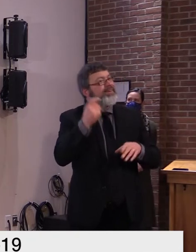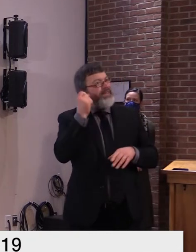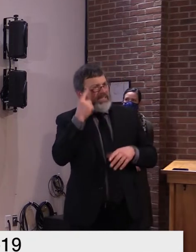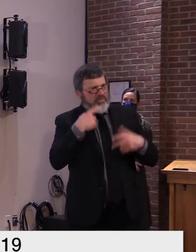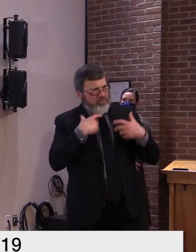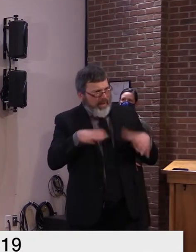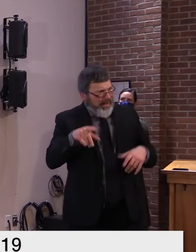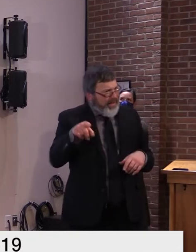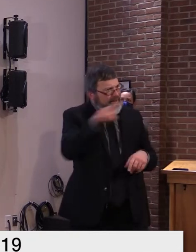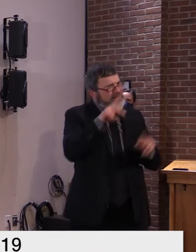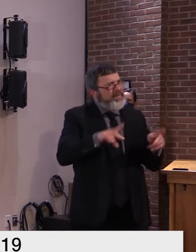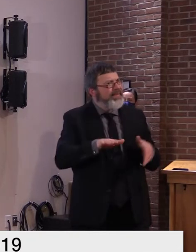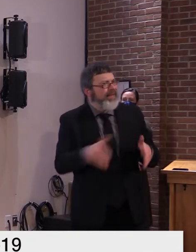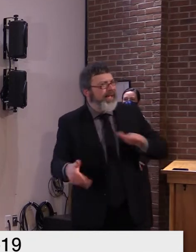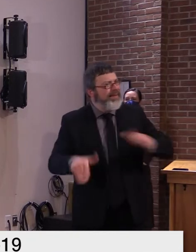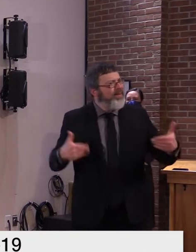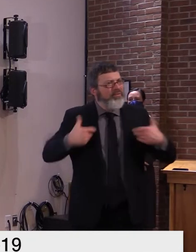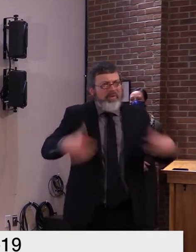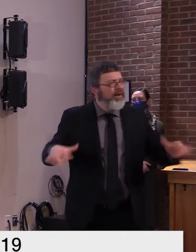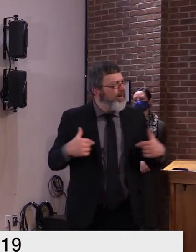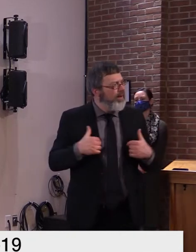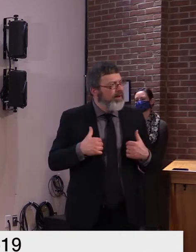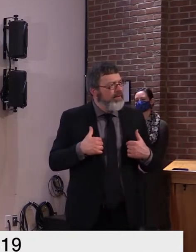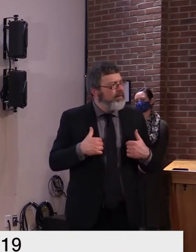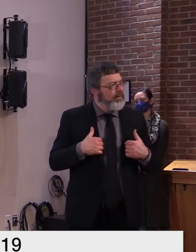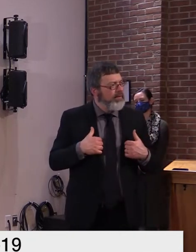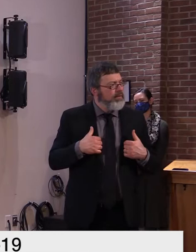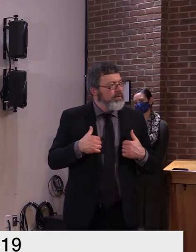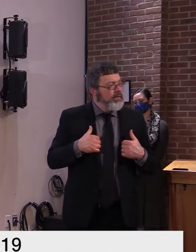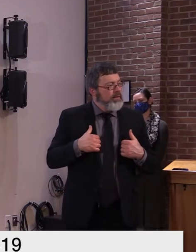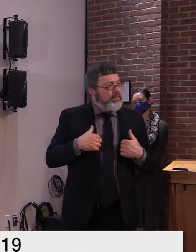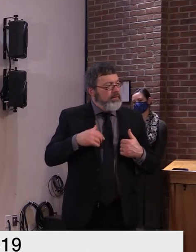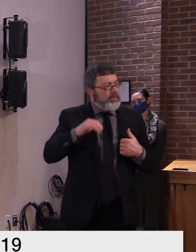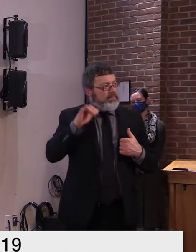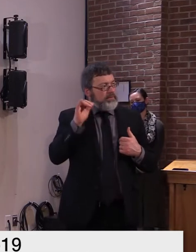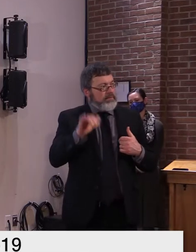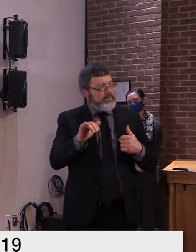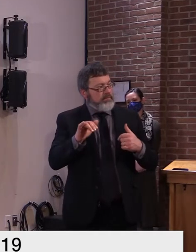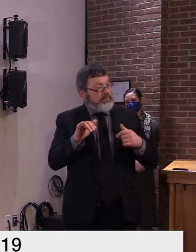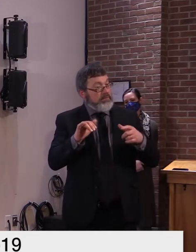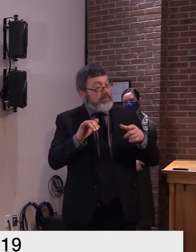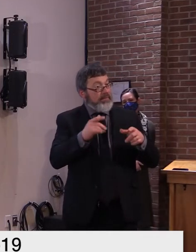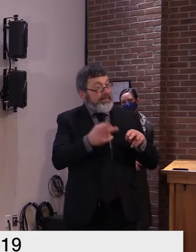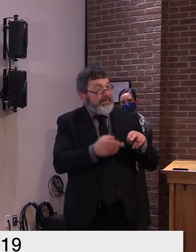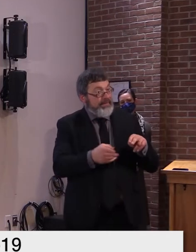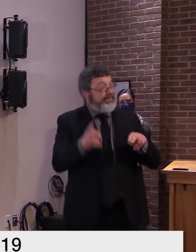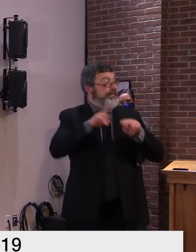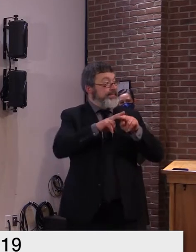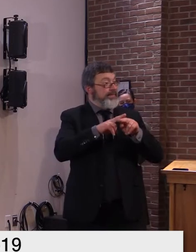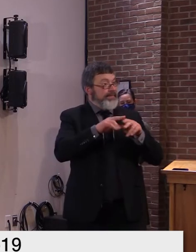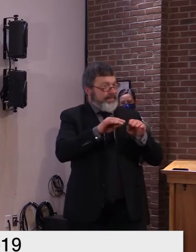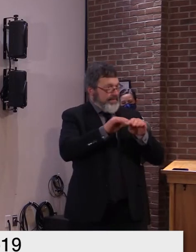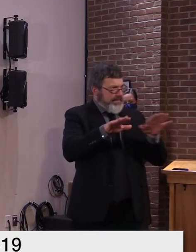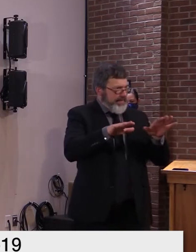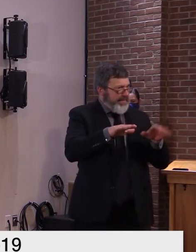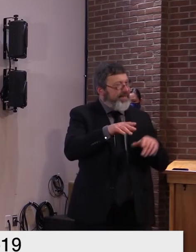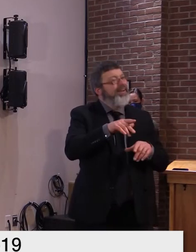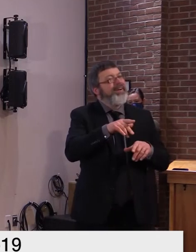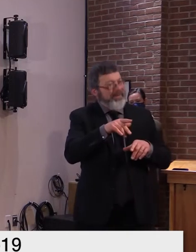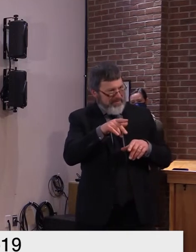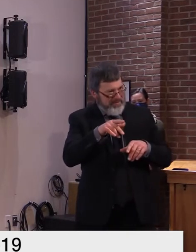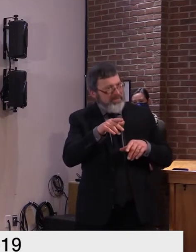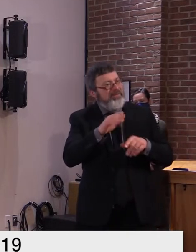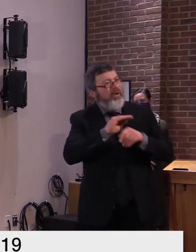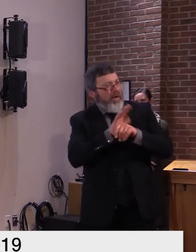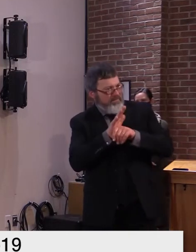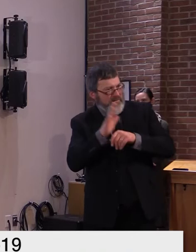our work sites our healthcare facilities and unfortunately the number of new cases in both residents and